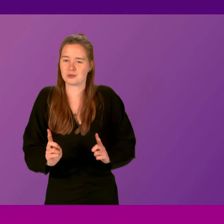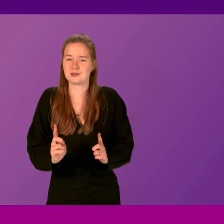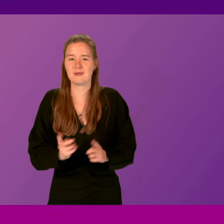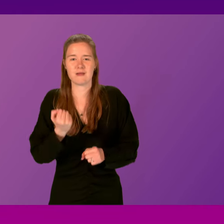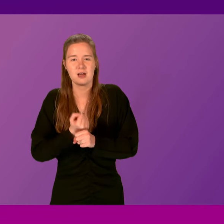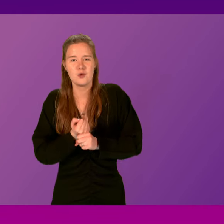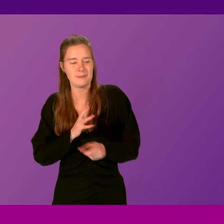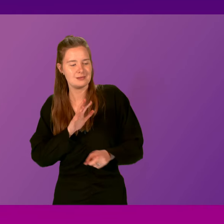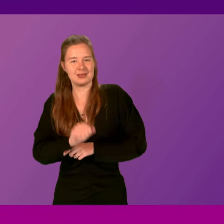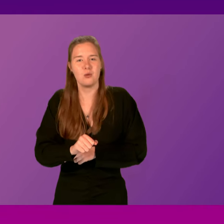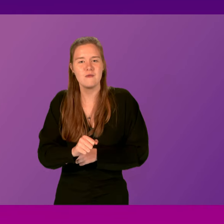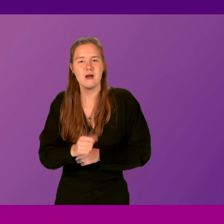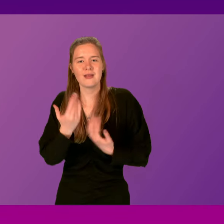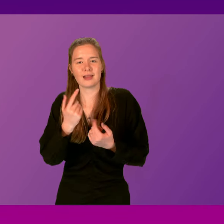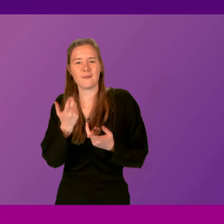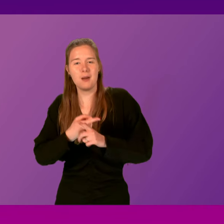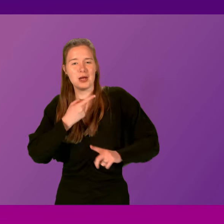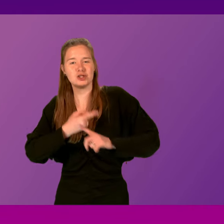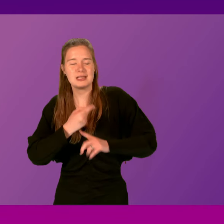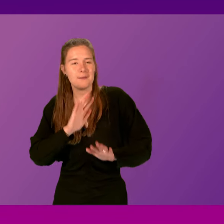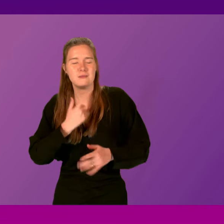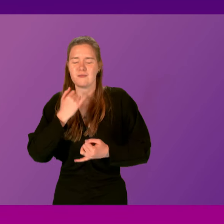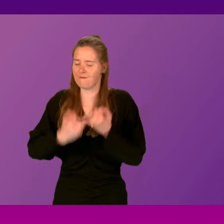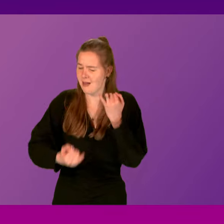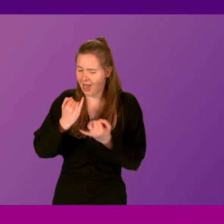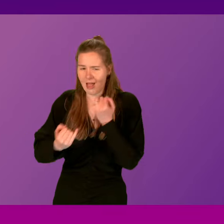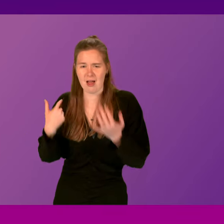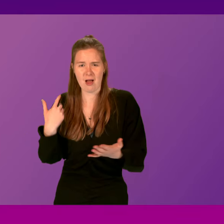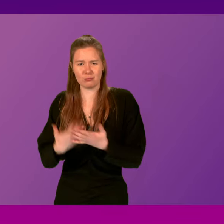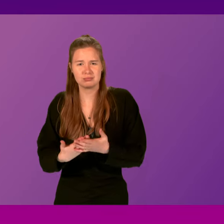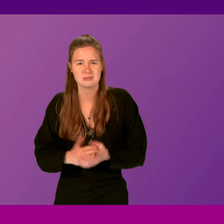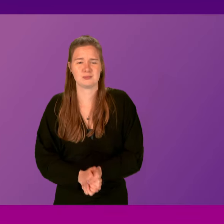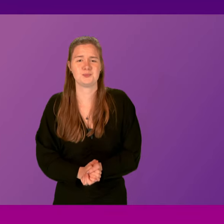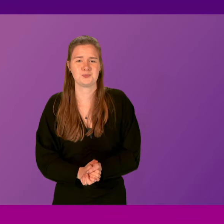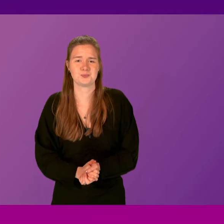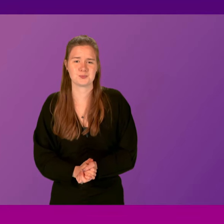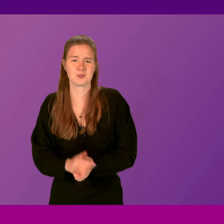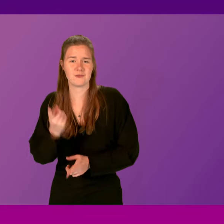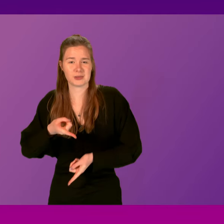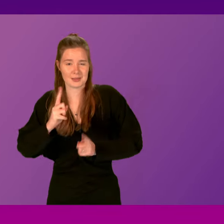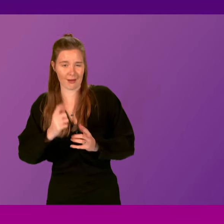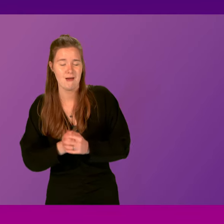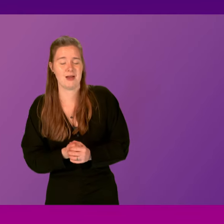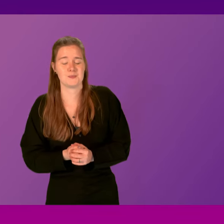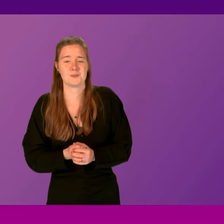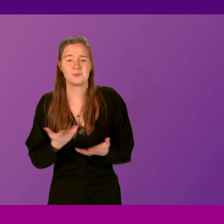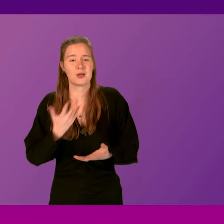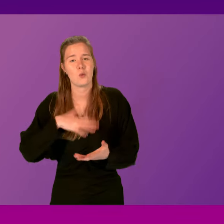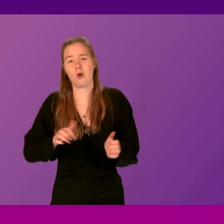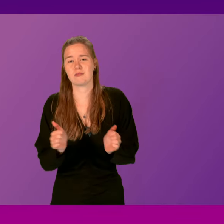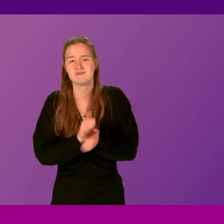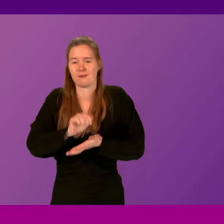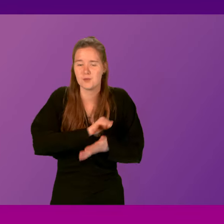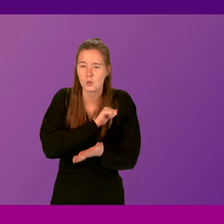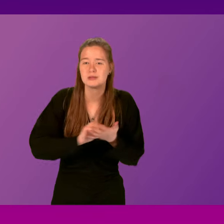is tackling the climate emergency when it is failing in so many ways? First Minister. No, we, of course, all voted in this